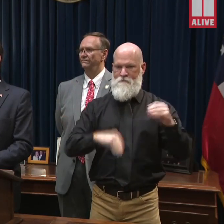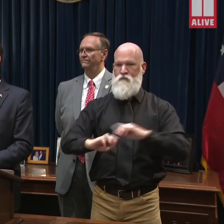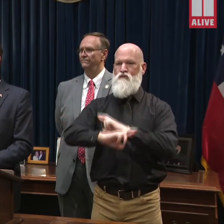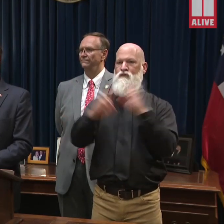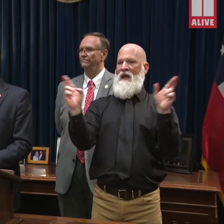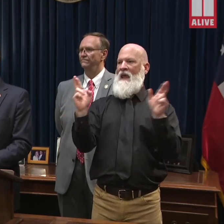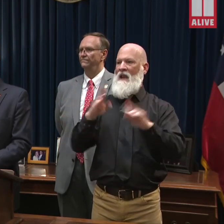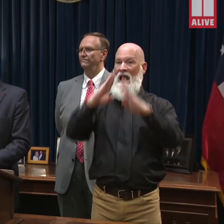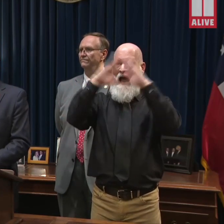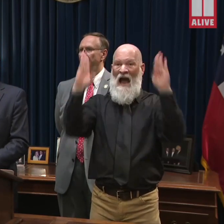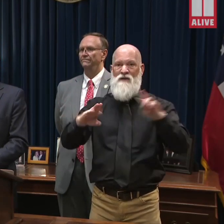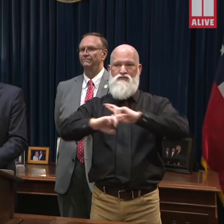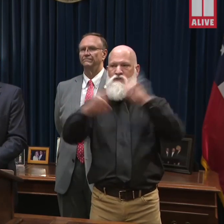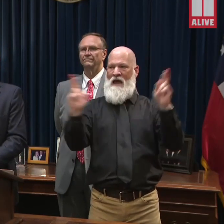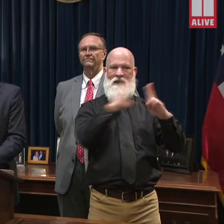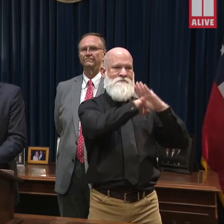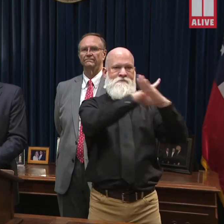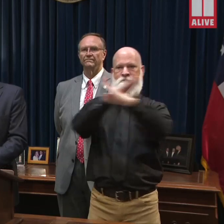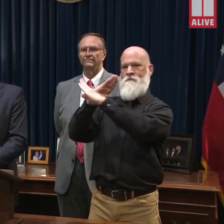hours or so.